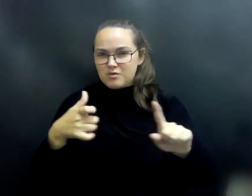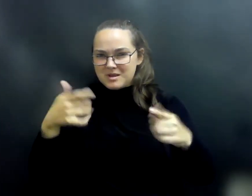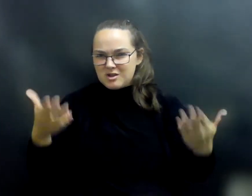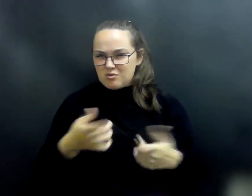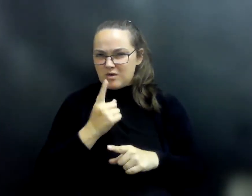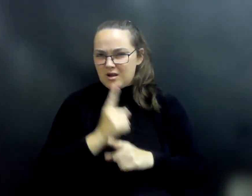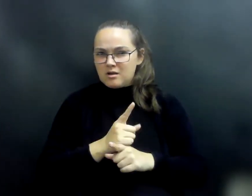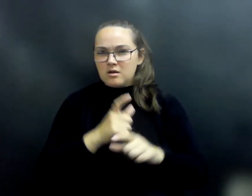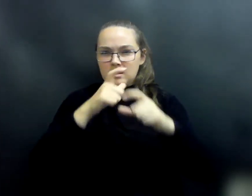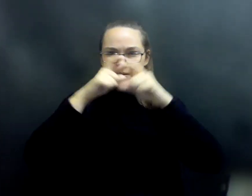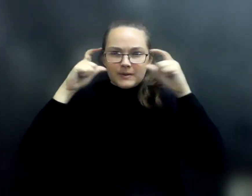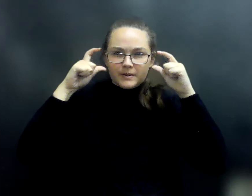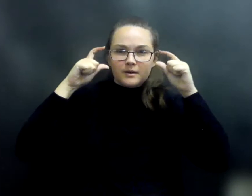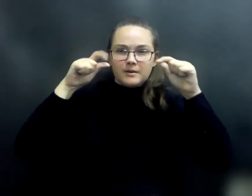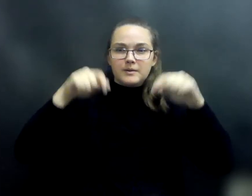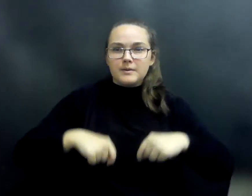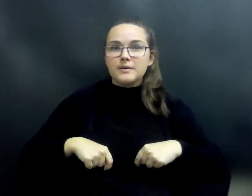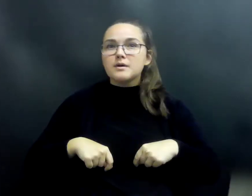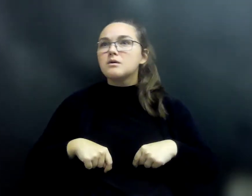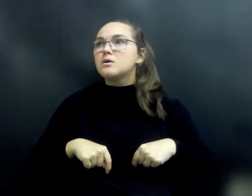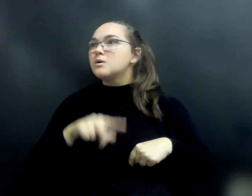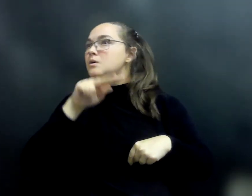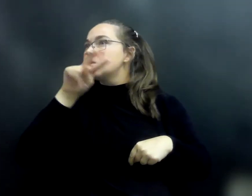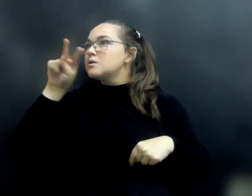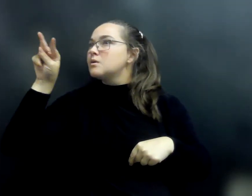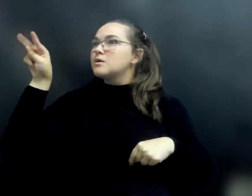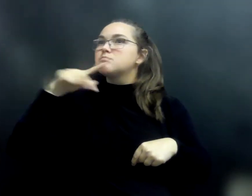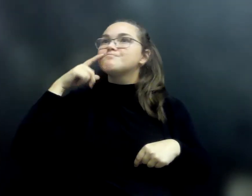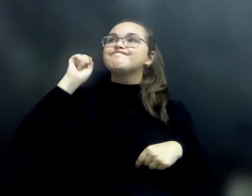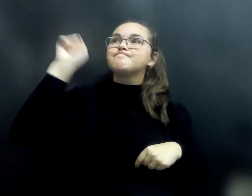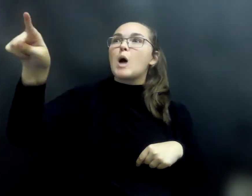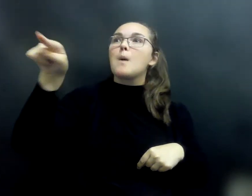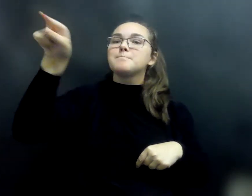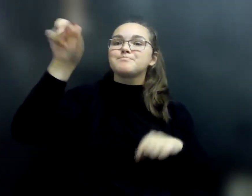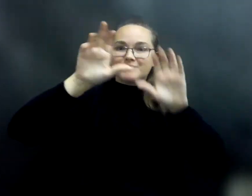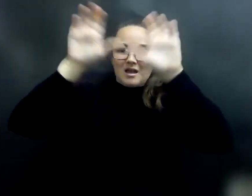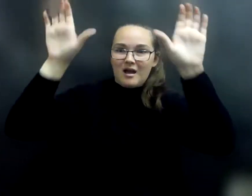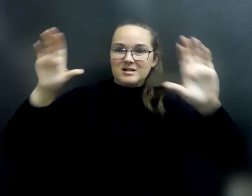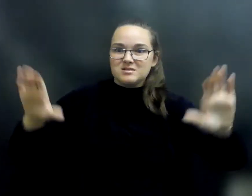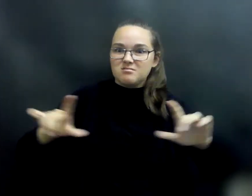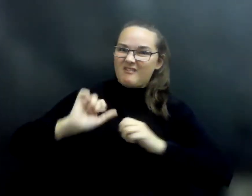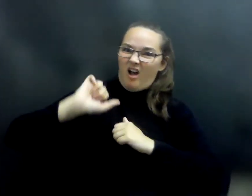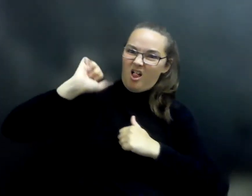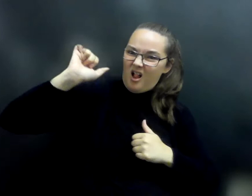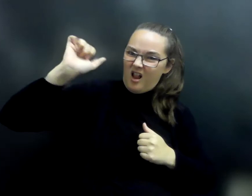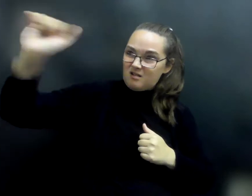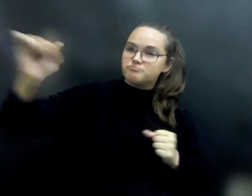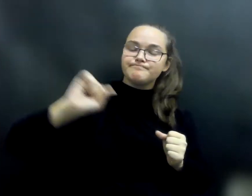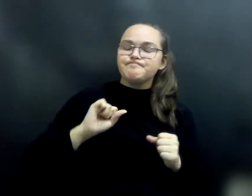piercing eyes glanced around and easily spotted the castle, although it was a great distance away, beyond the